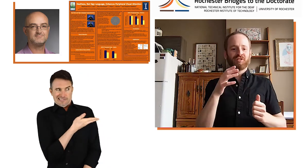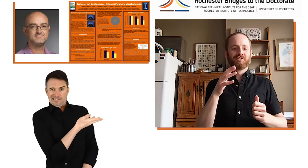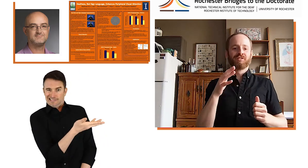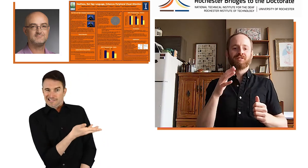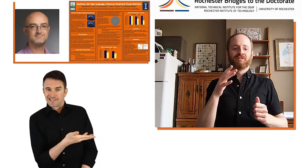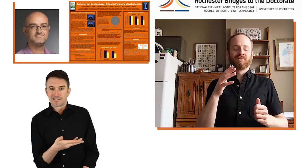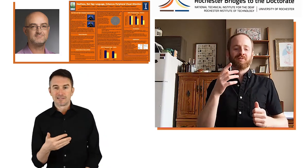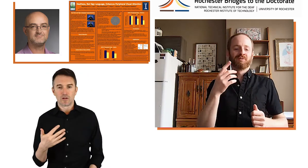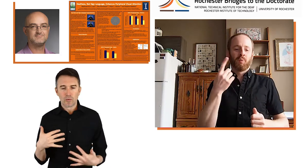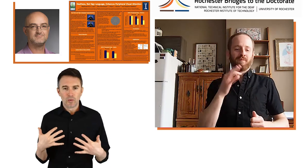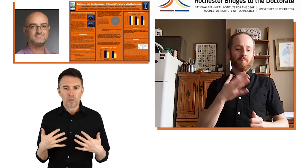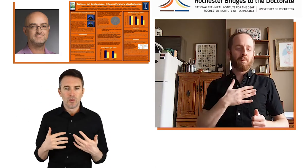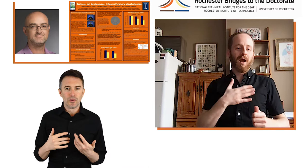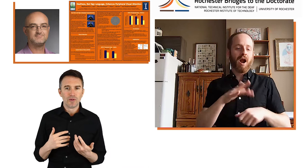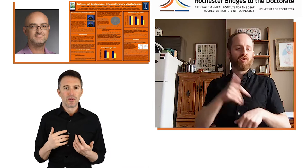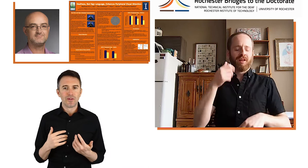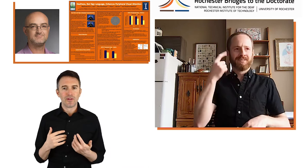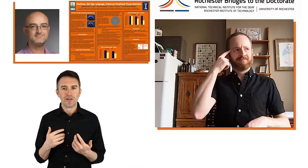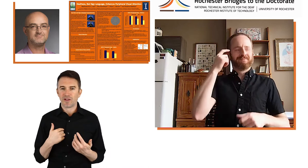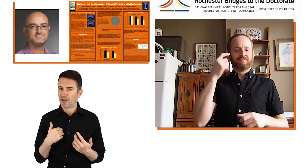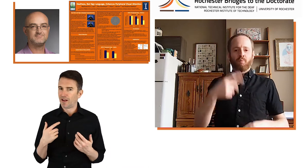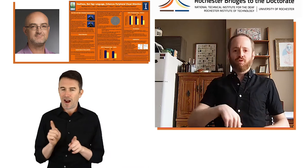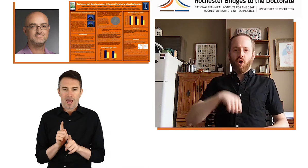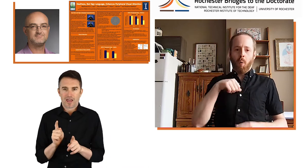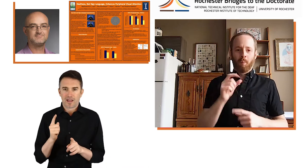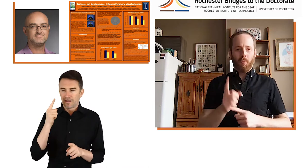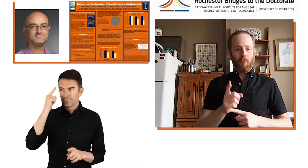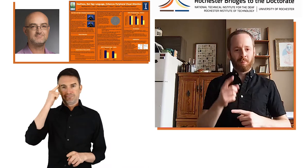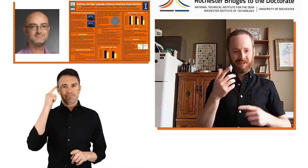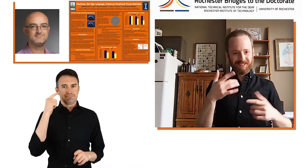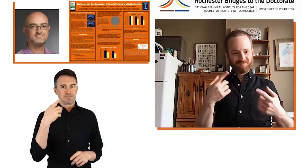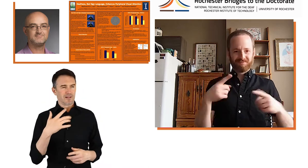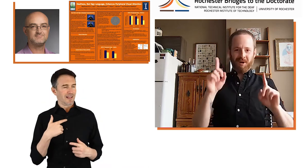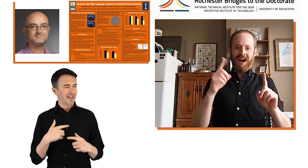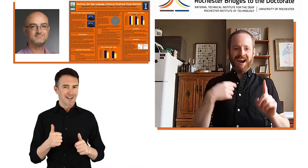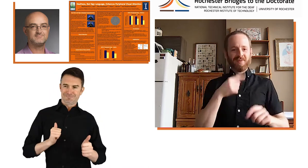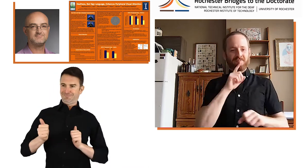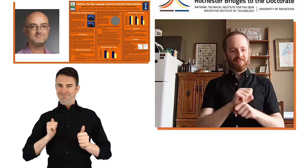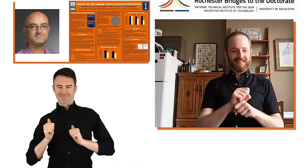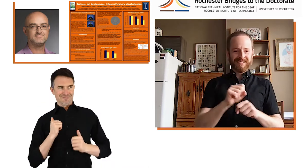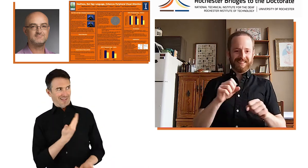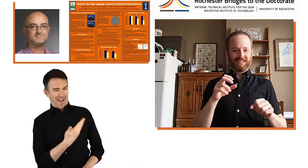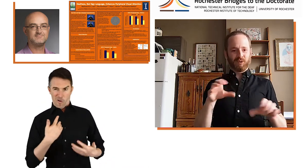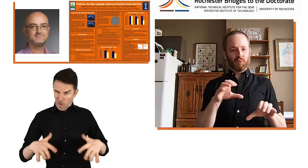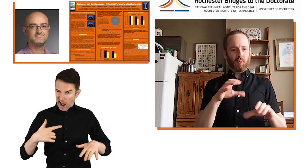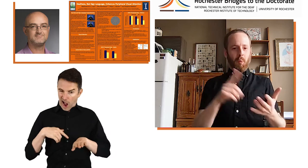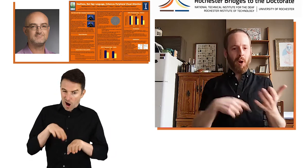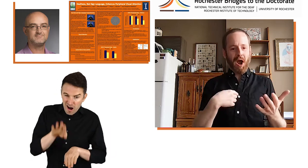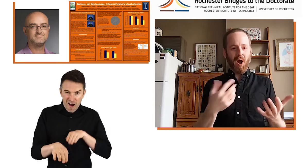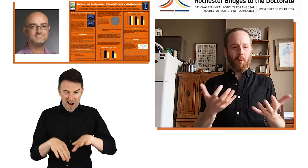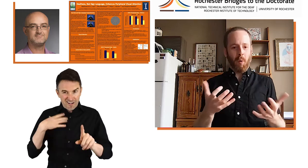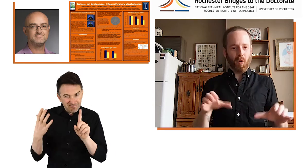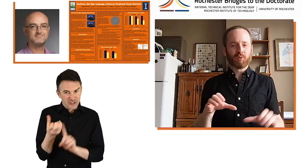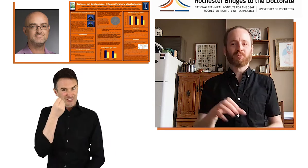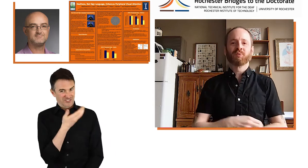our project from this poster. and one thing I think is, it was a proud moment for me. I felt like I